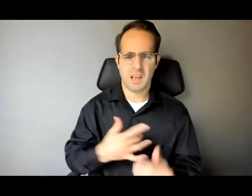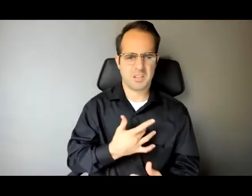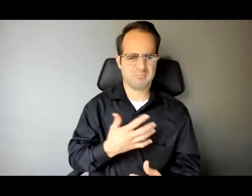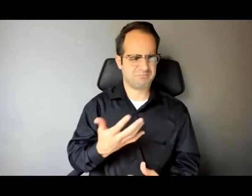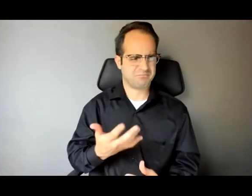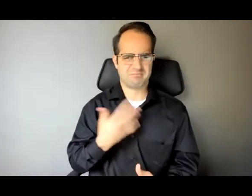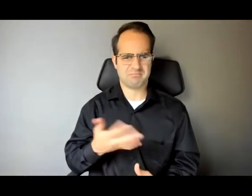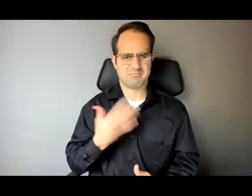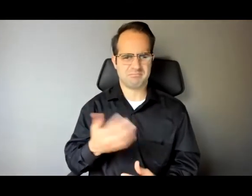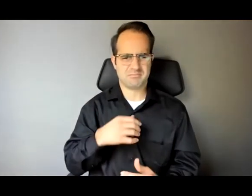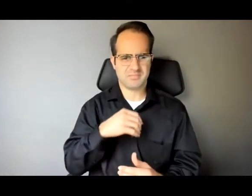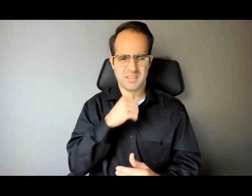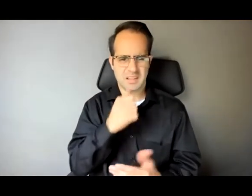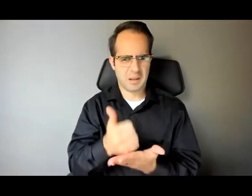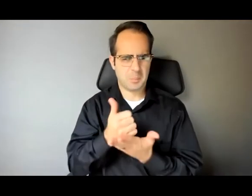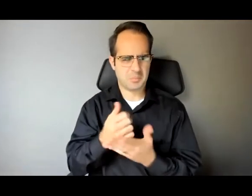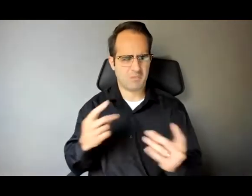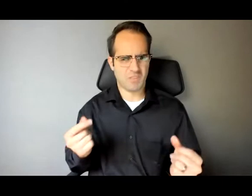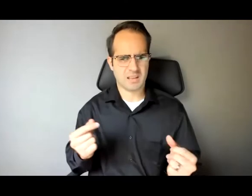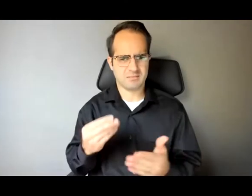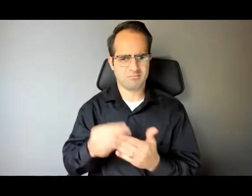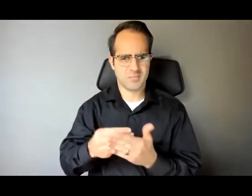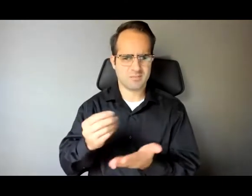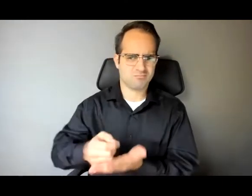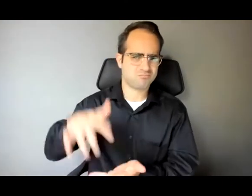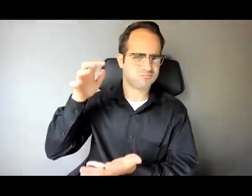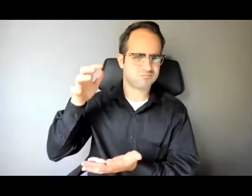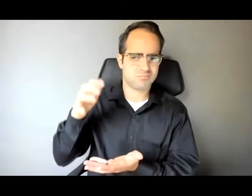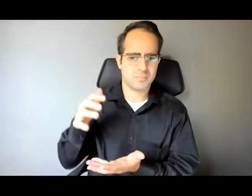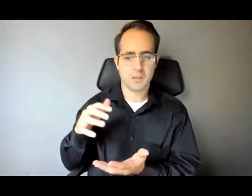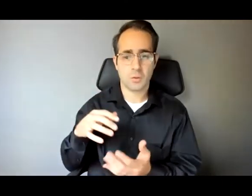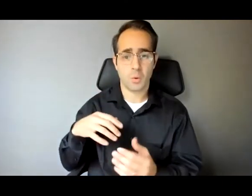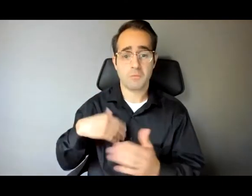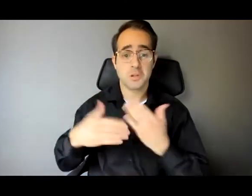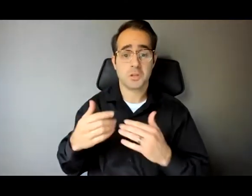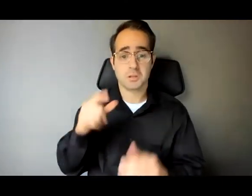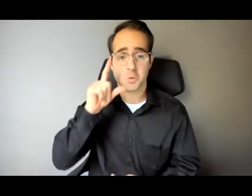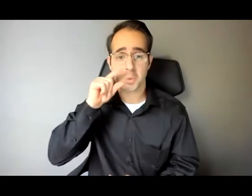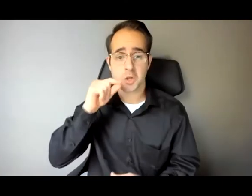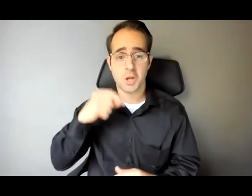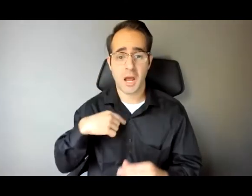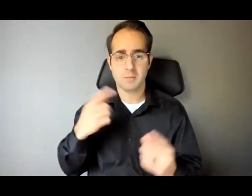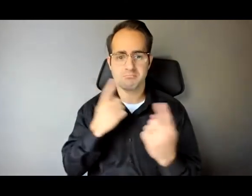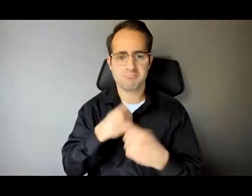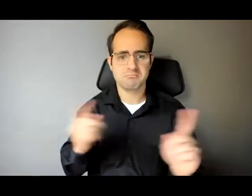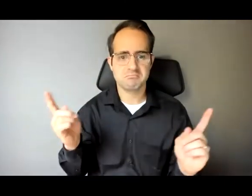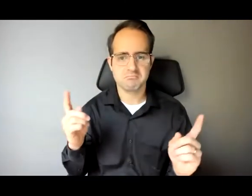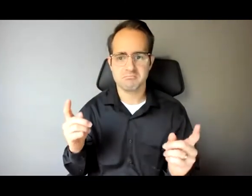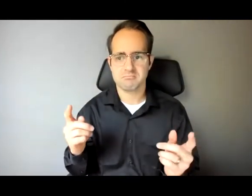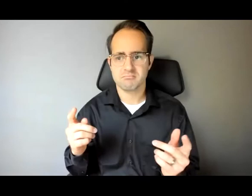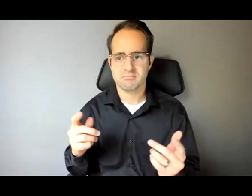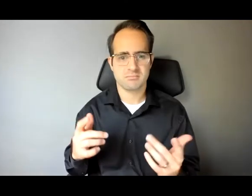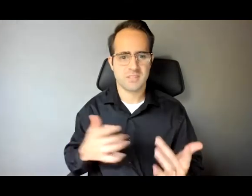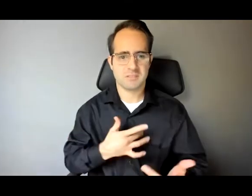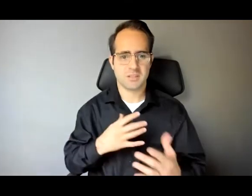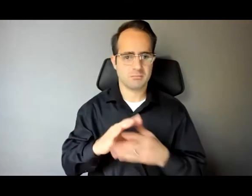on Twitter and I was being vulnerable and pretty much saying the same things I'm saying to you guys and a guy said to me hey I'd love to talk to you about real estate